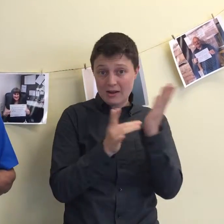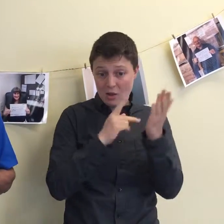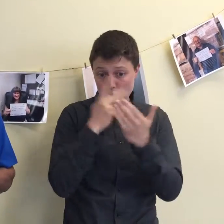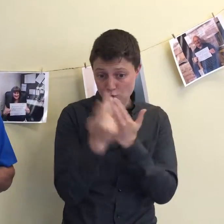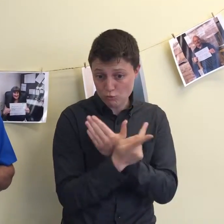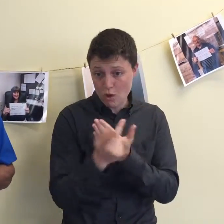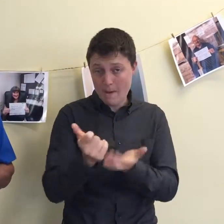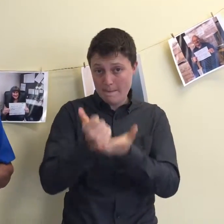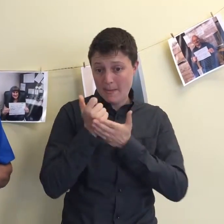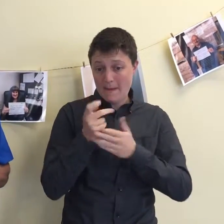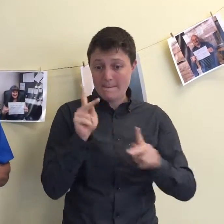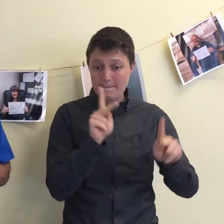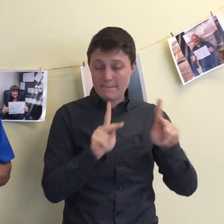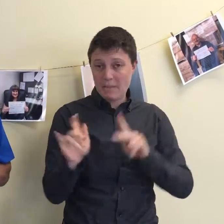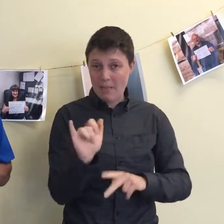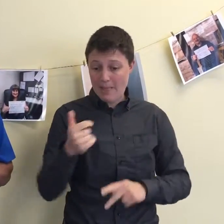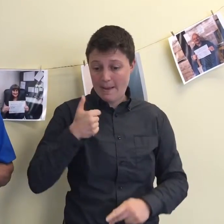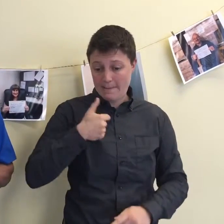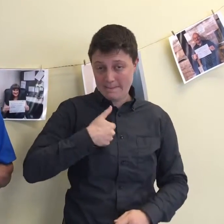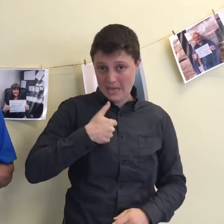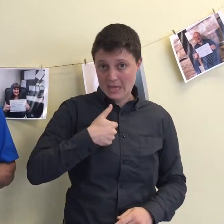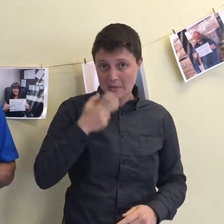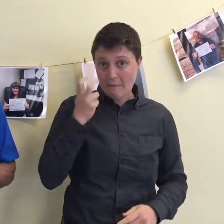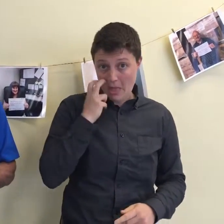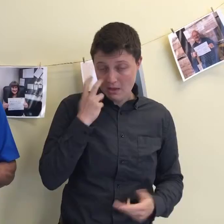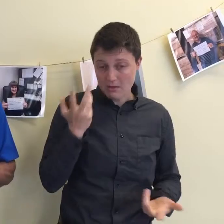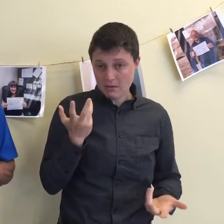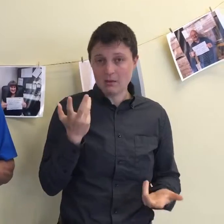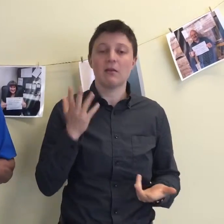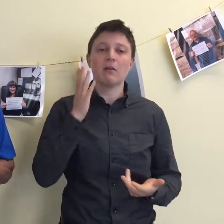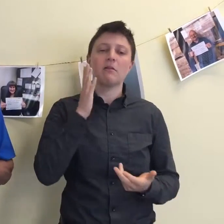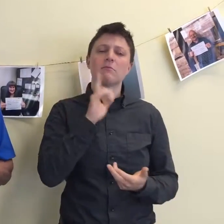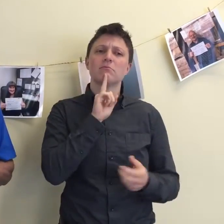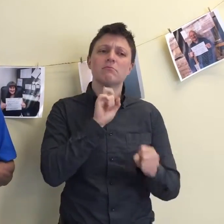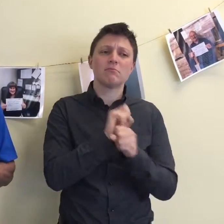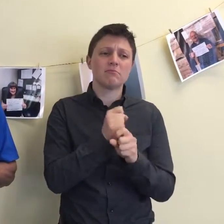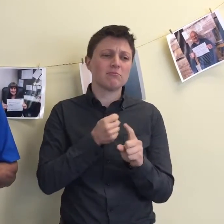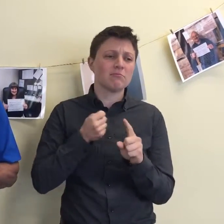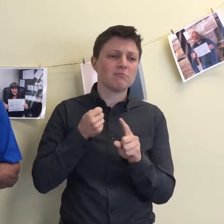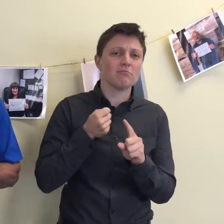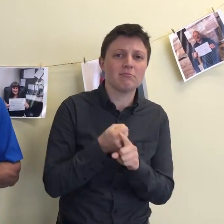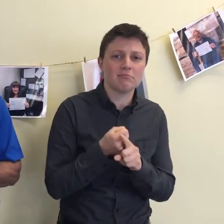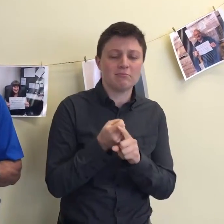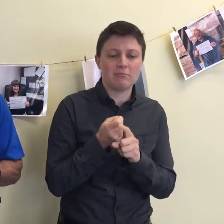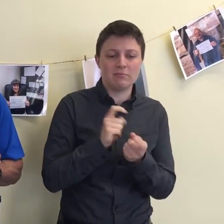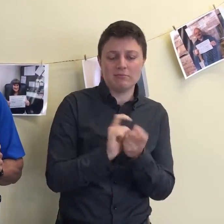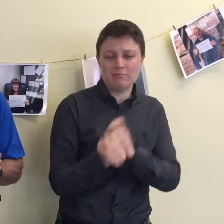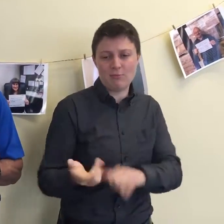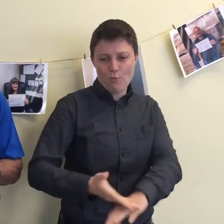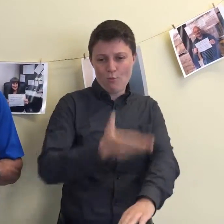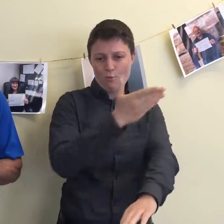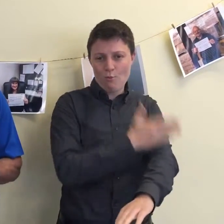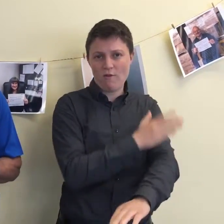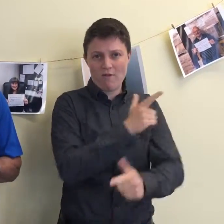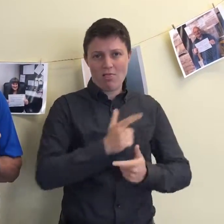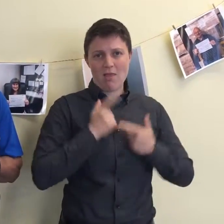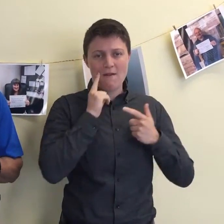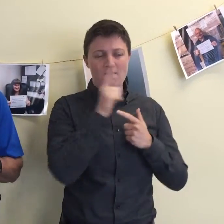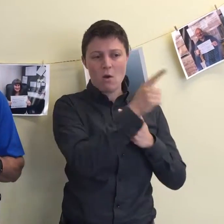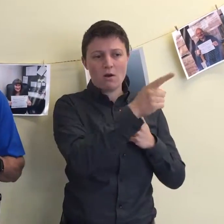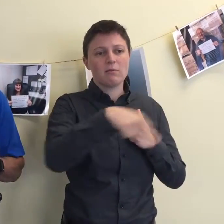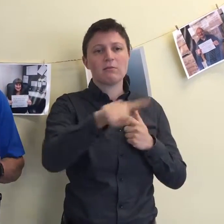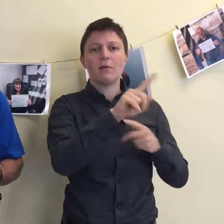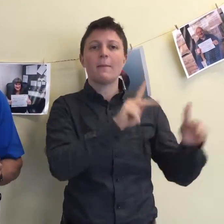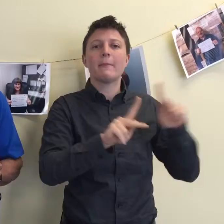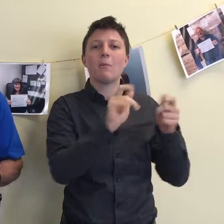and it really makes a positive impact on people with disability and people who are in